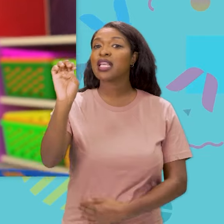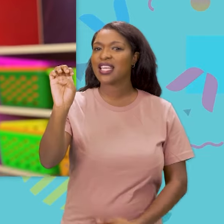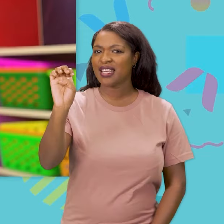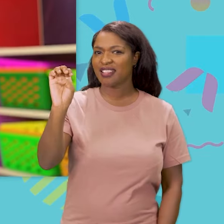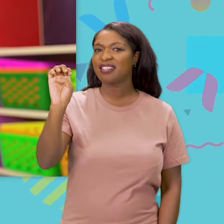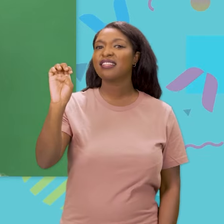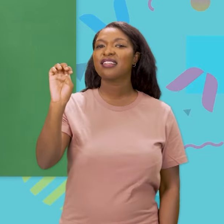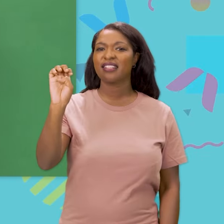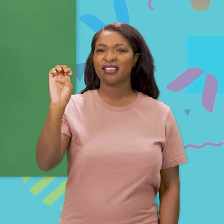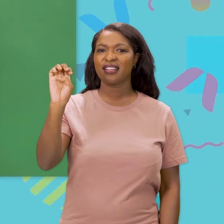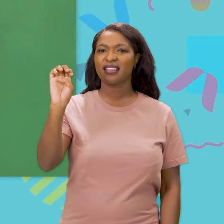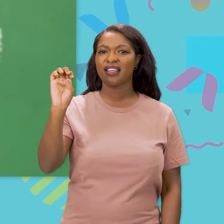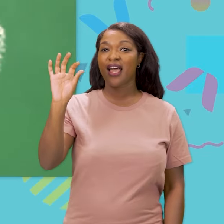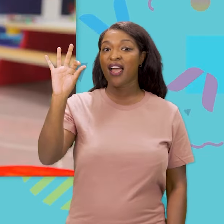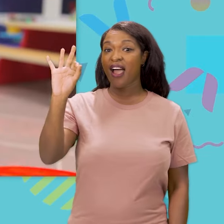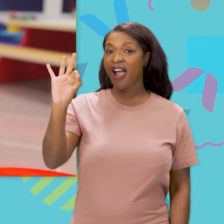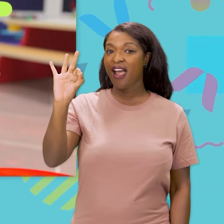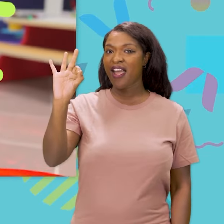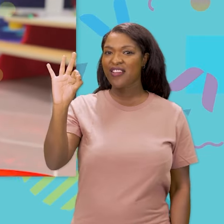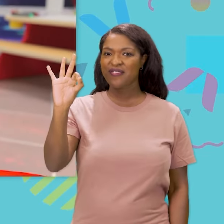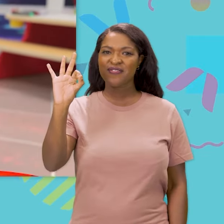E, F,